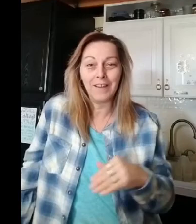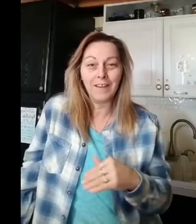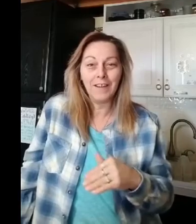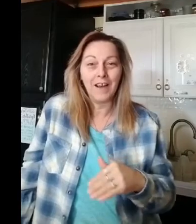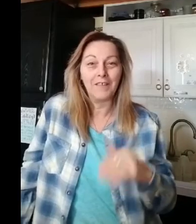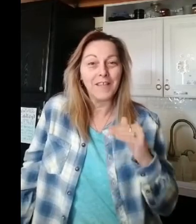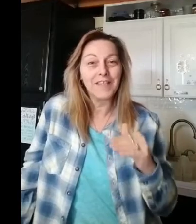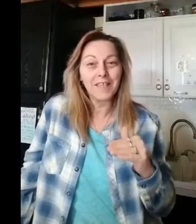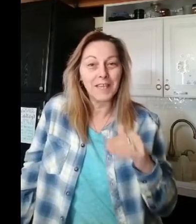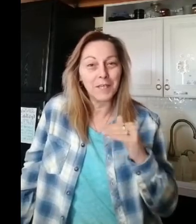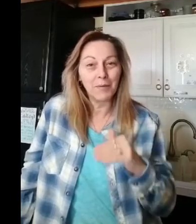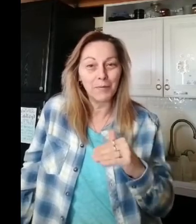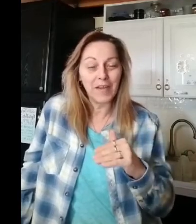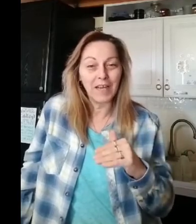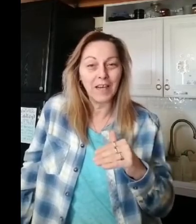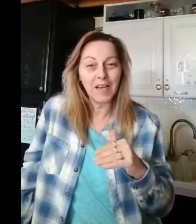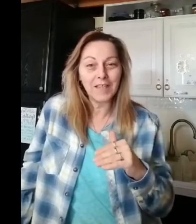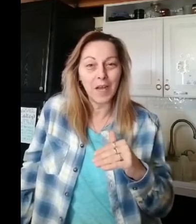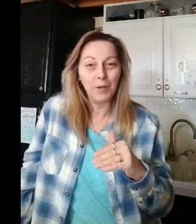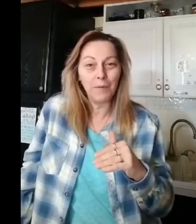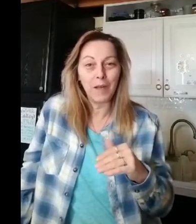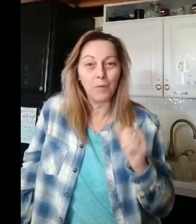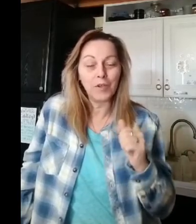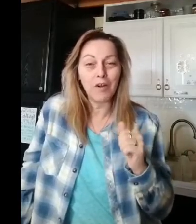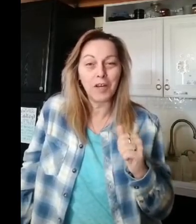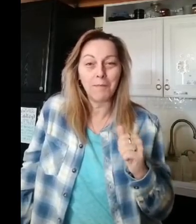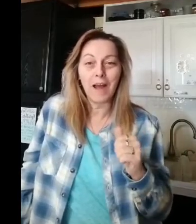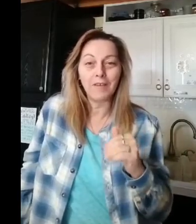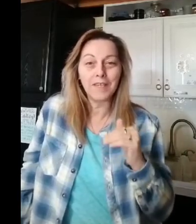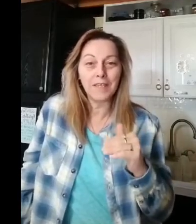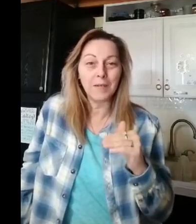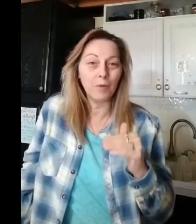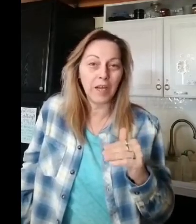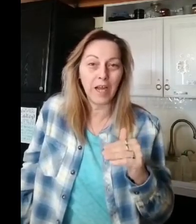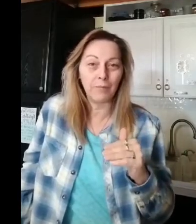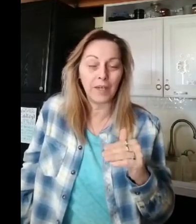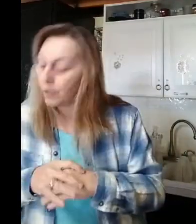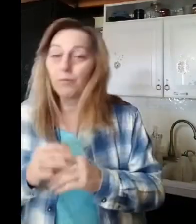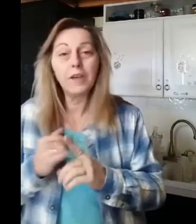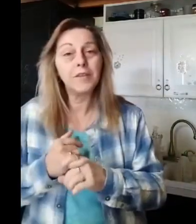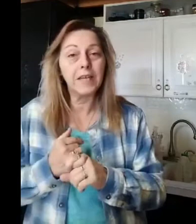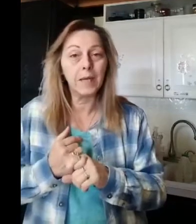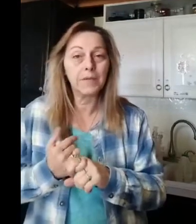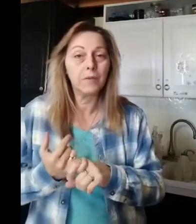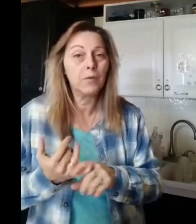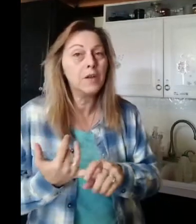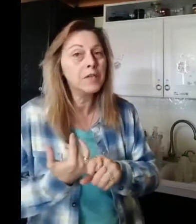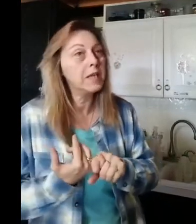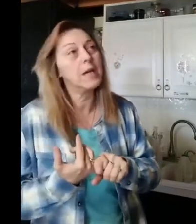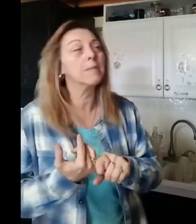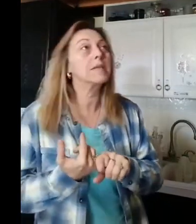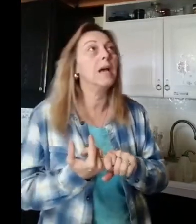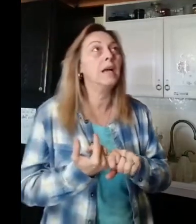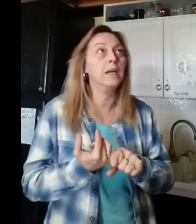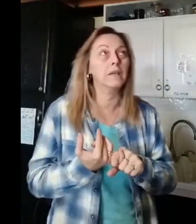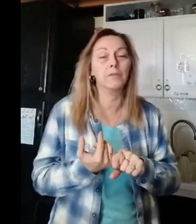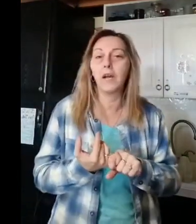This is Elizabeth with Dandelion Soap, and we're talking about system recovery. Rose hips. Rose hips. Oh gosh,